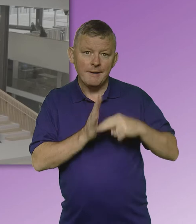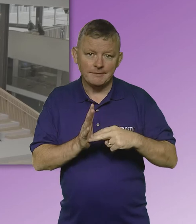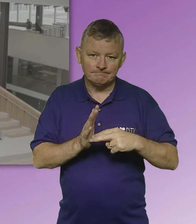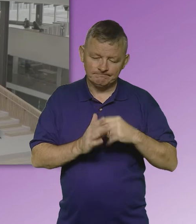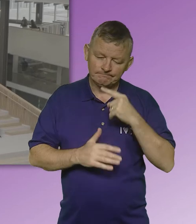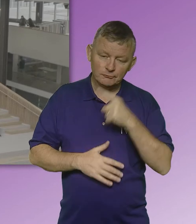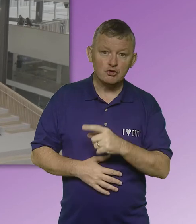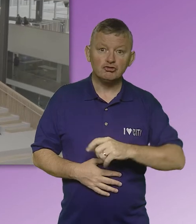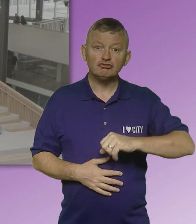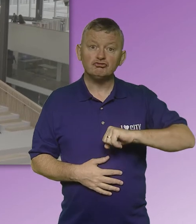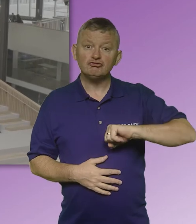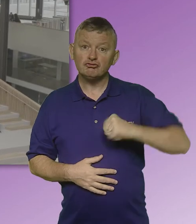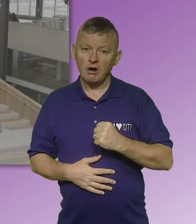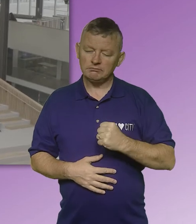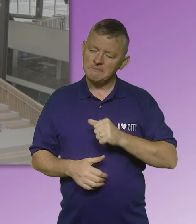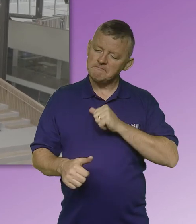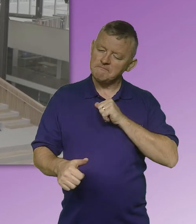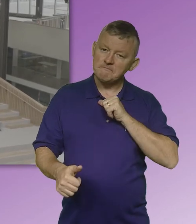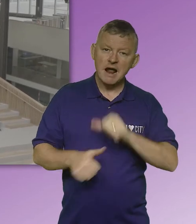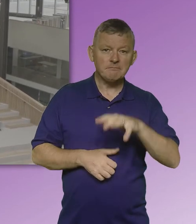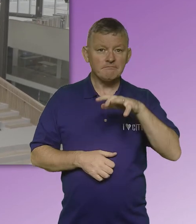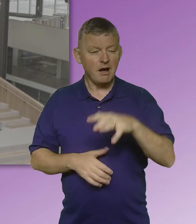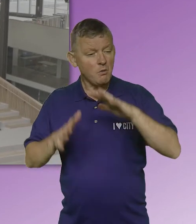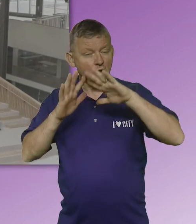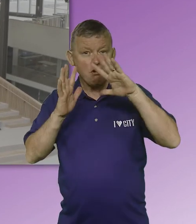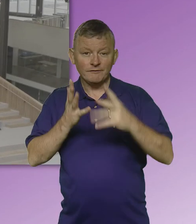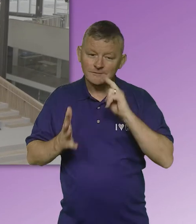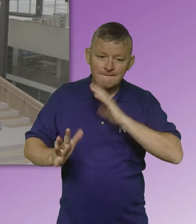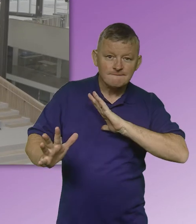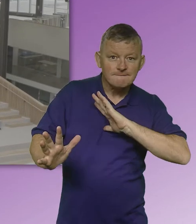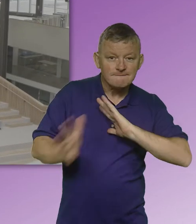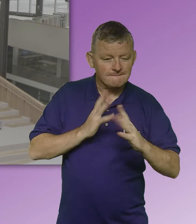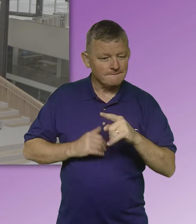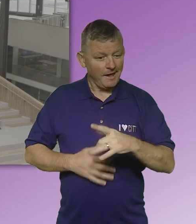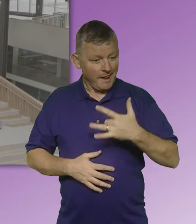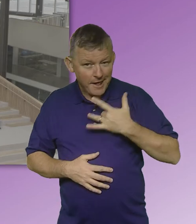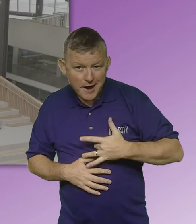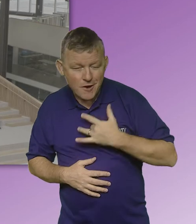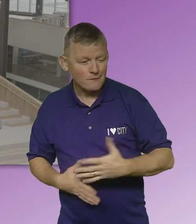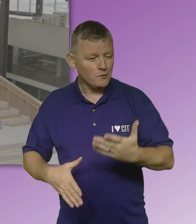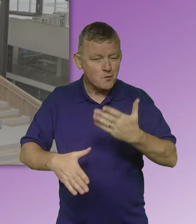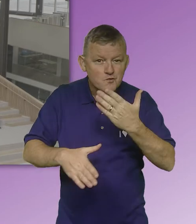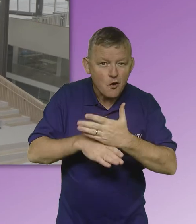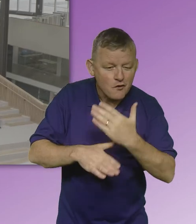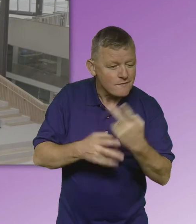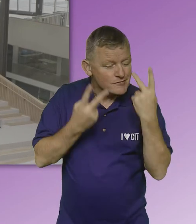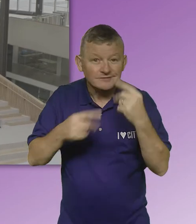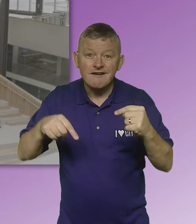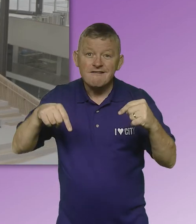BSL National Plan sets out Scotland's ambition to be the best place in the world for BSL users to live, work